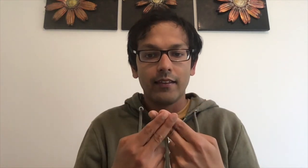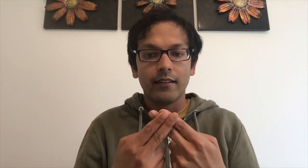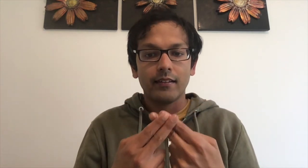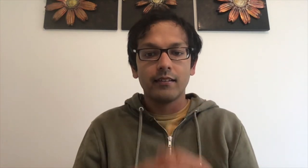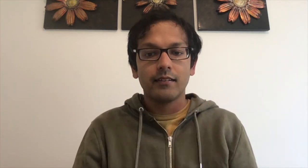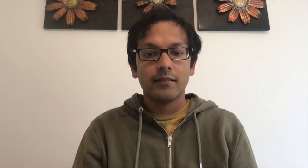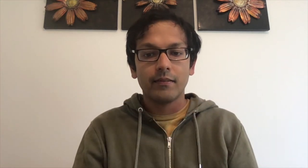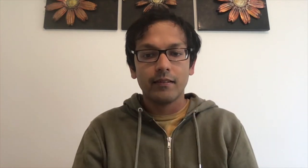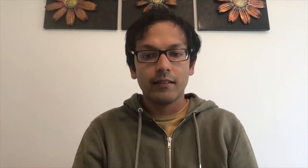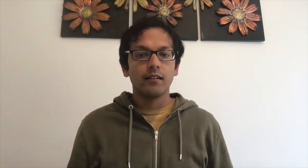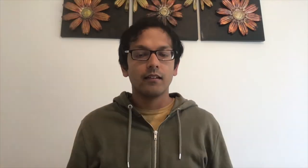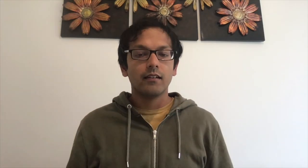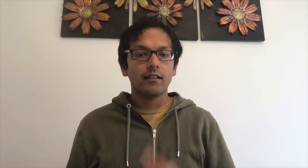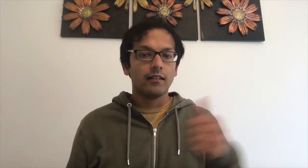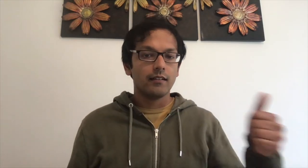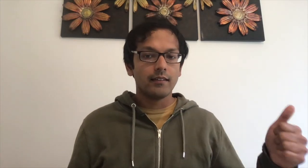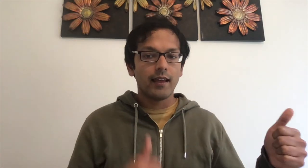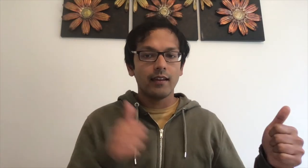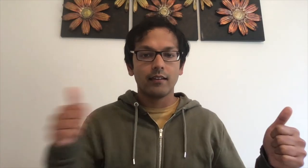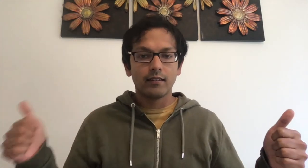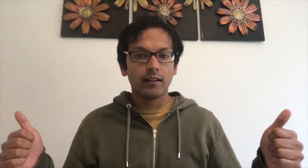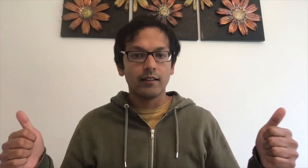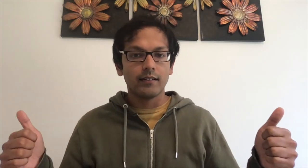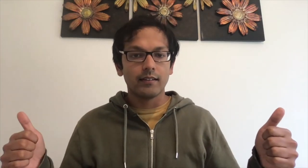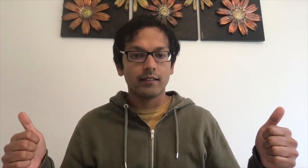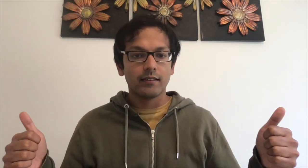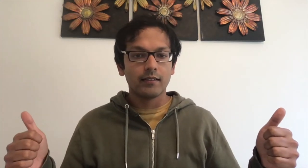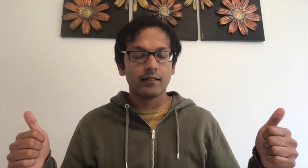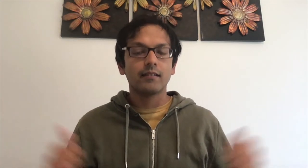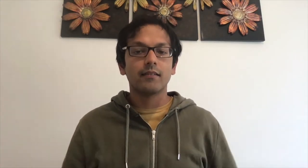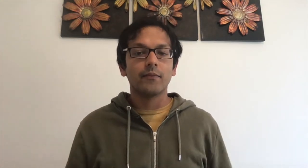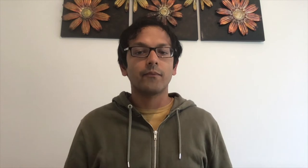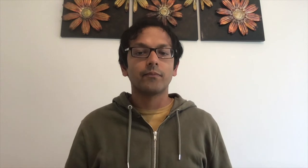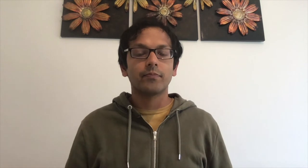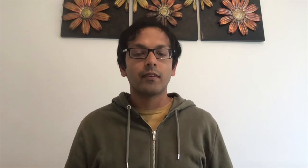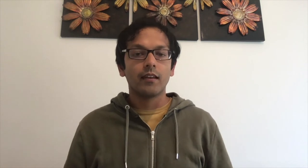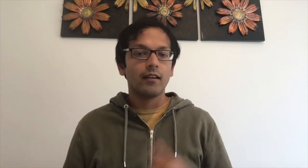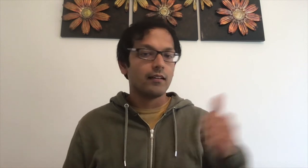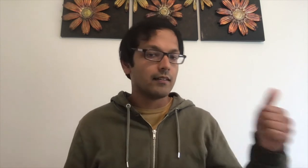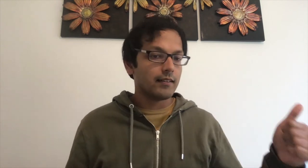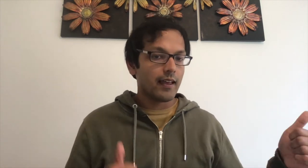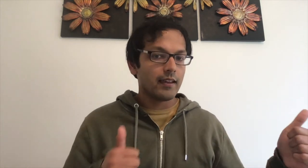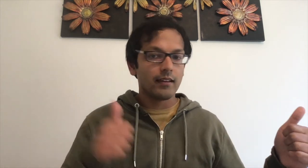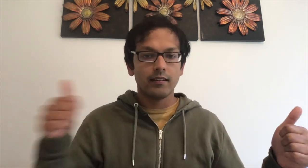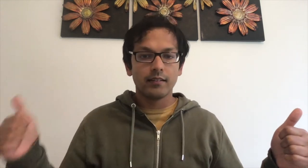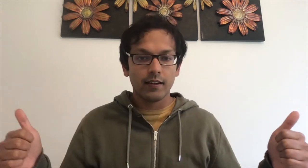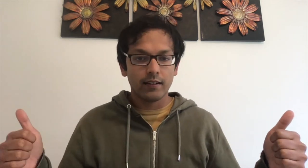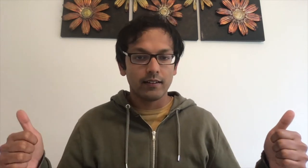Take turns. Take turns. turns.